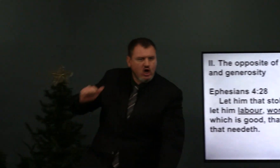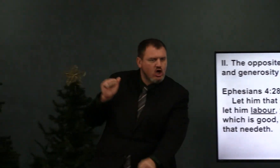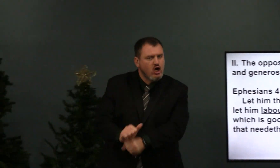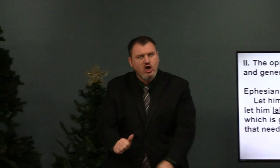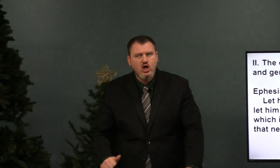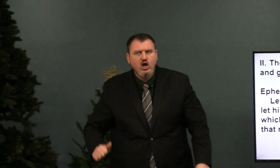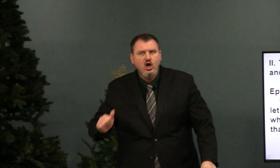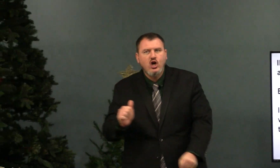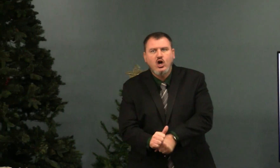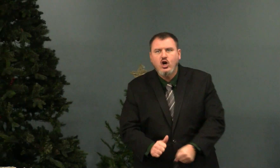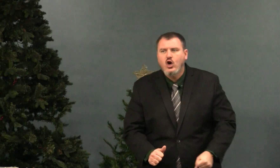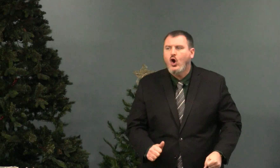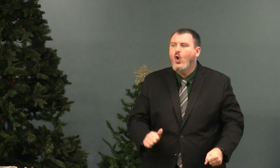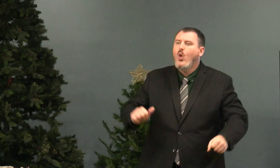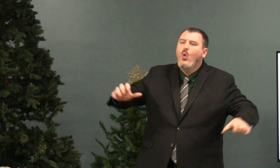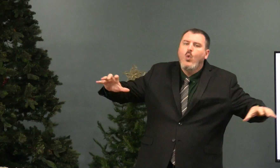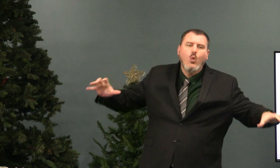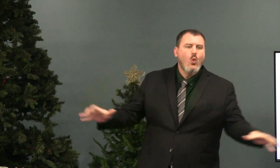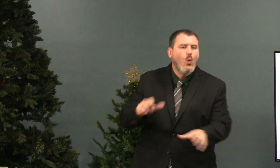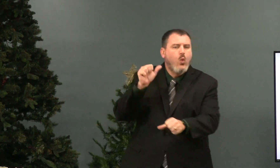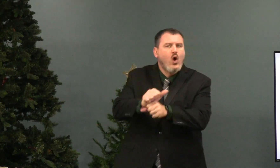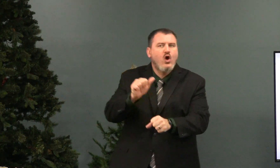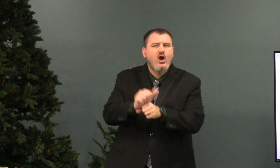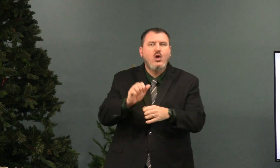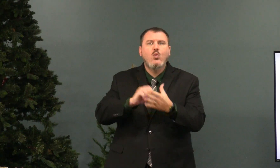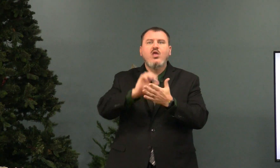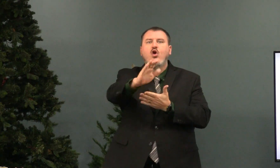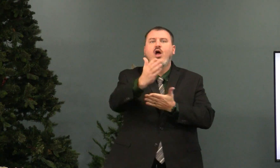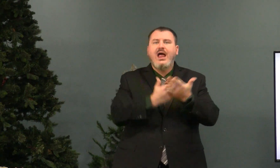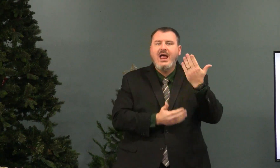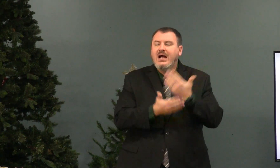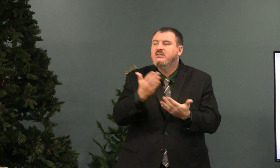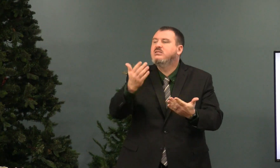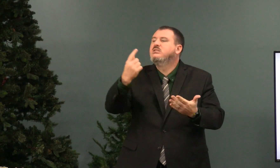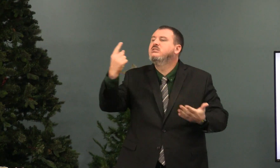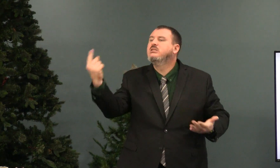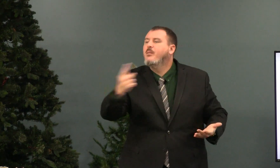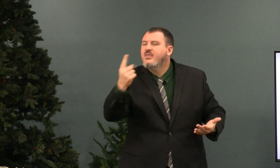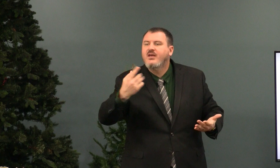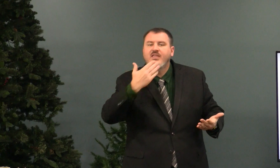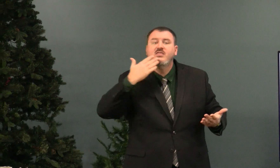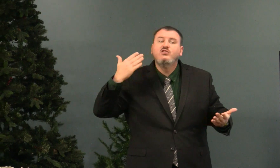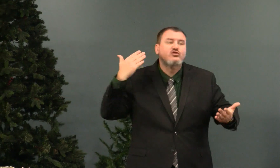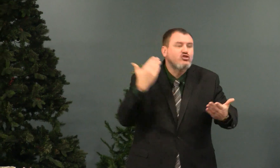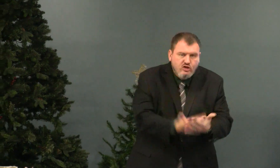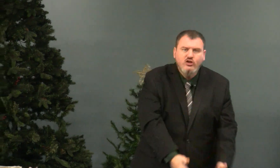Hard work. Working with his hands the thing which is good.